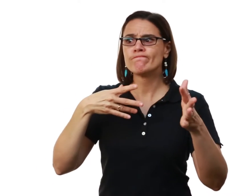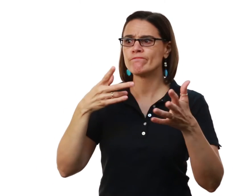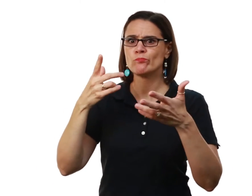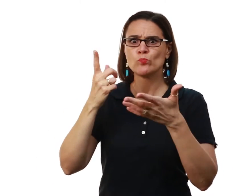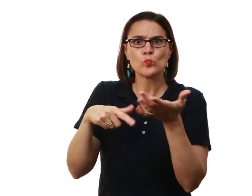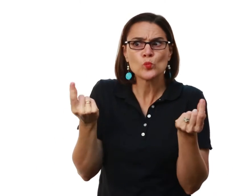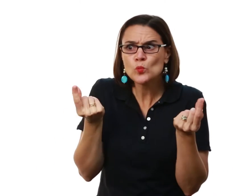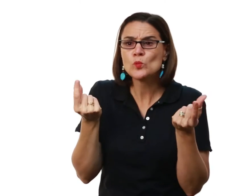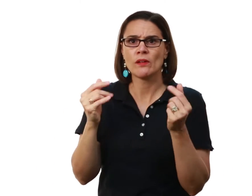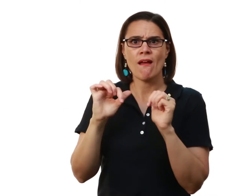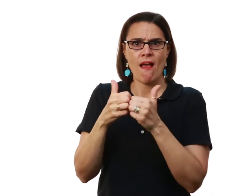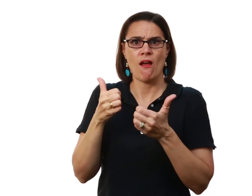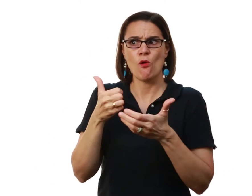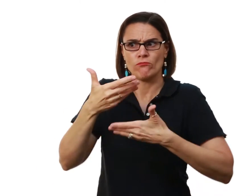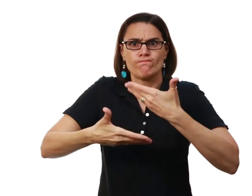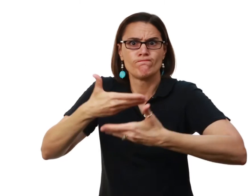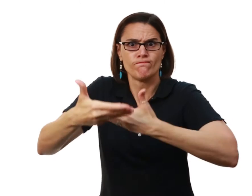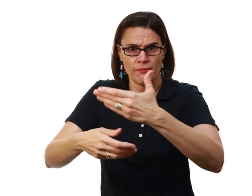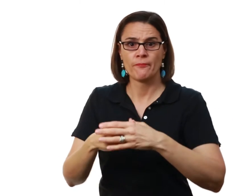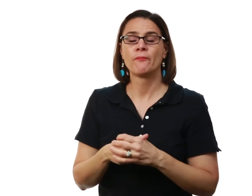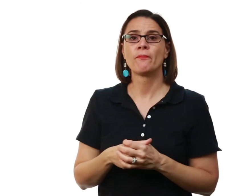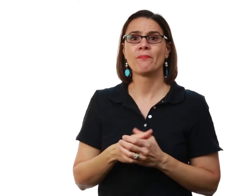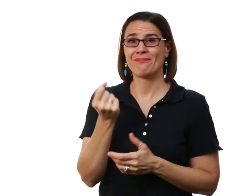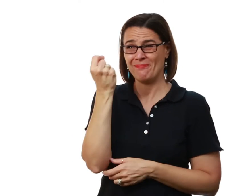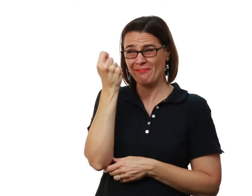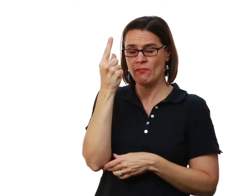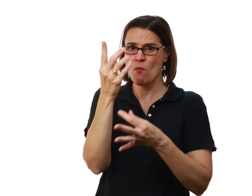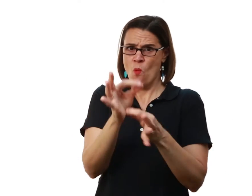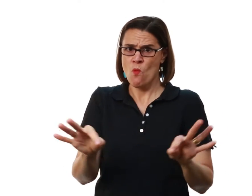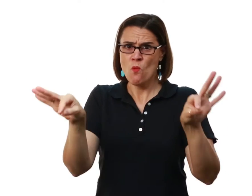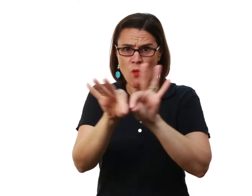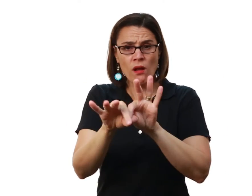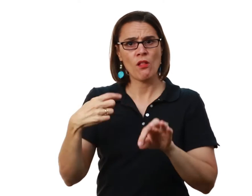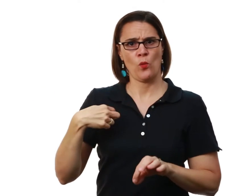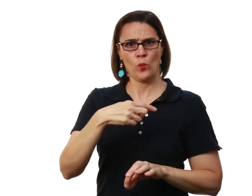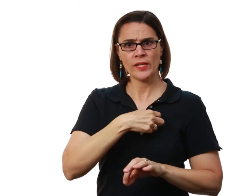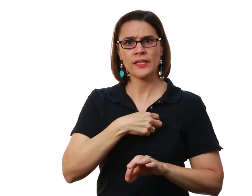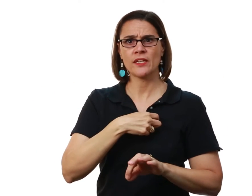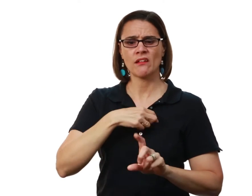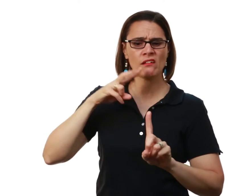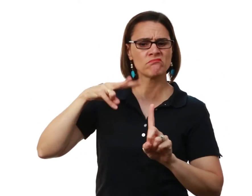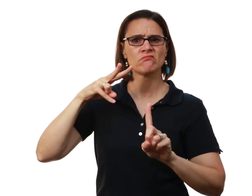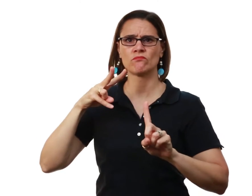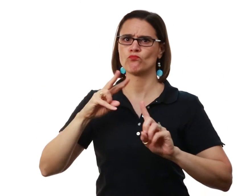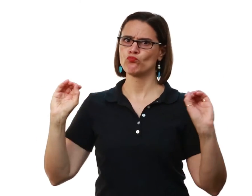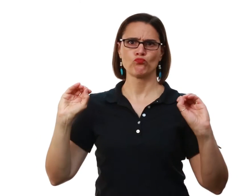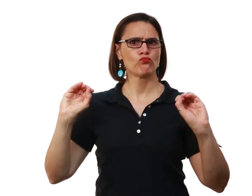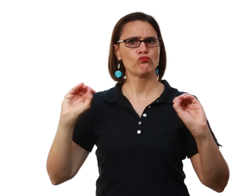definitions, what we were doing here how we were progressing and moving forward But the most important thing to understand is that we need